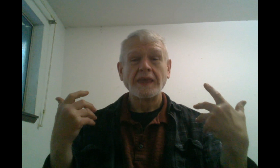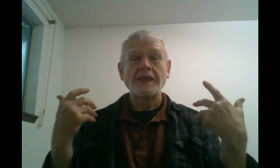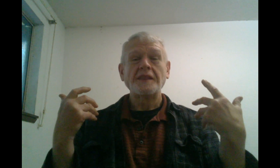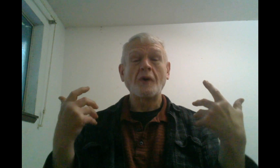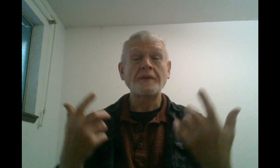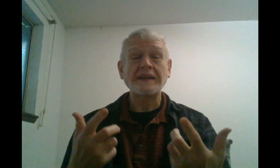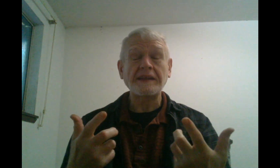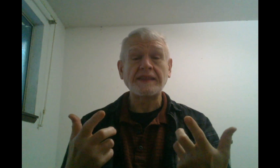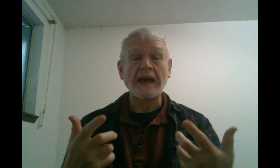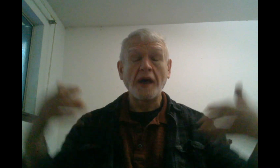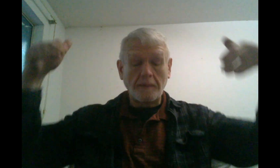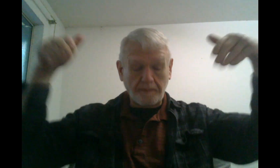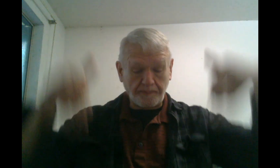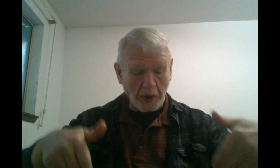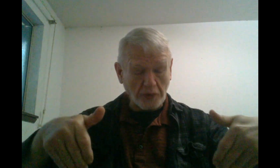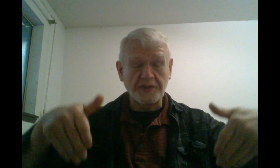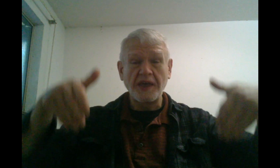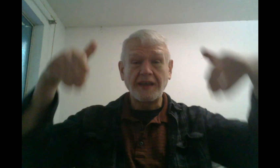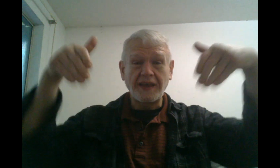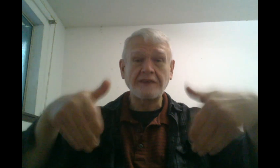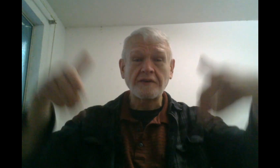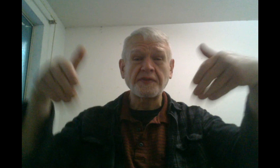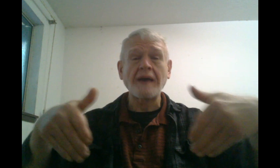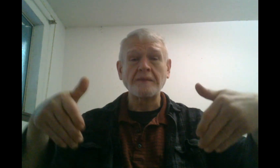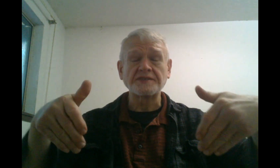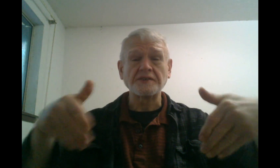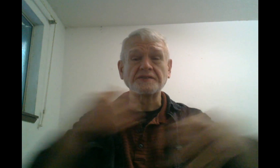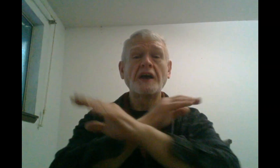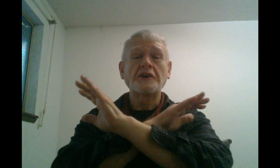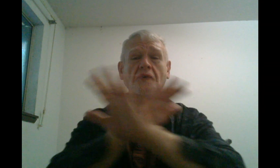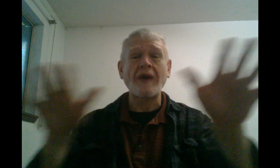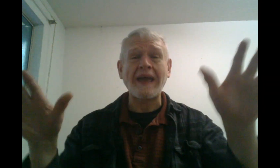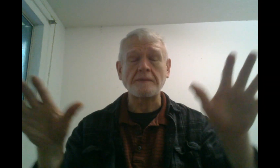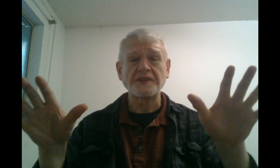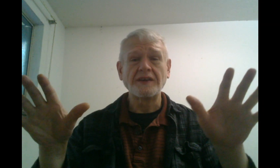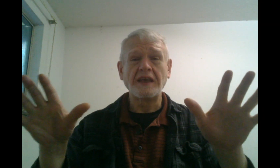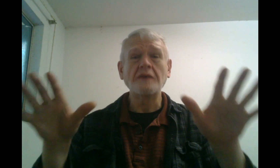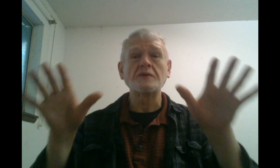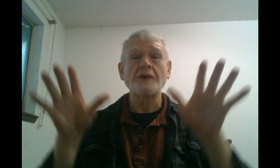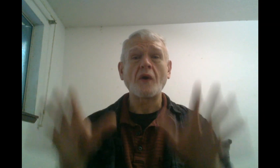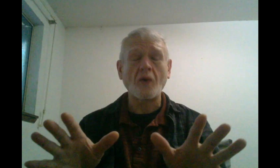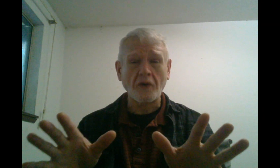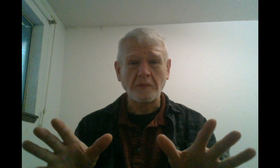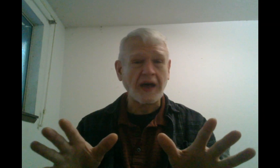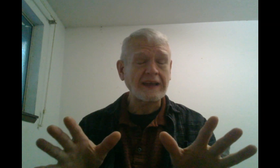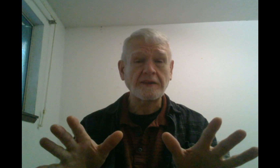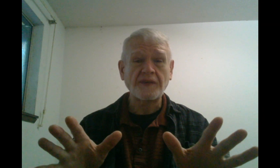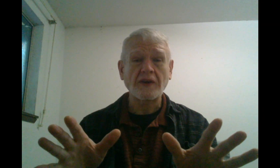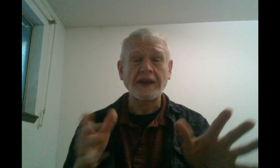The moment I did that, both inner thigh muscles cramped. It was horrible. I had to figure out